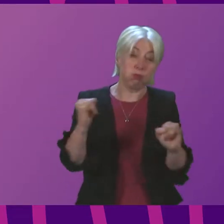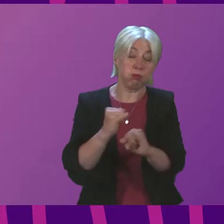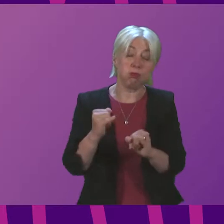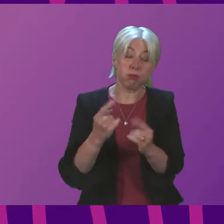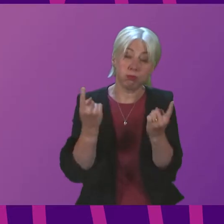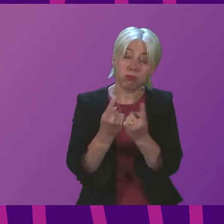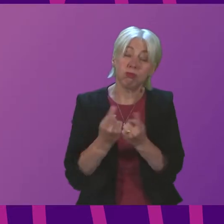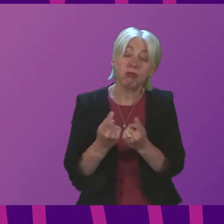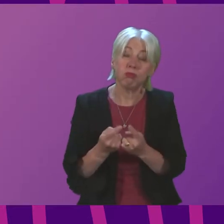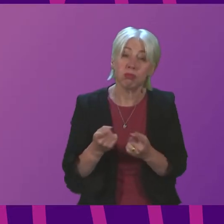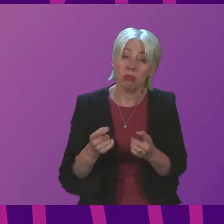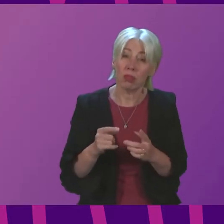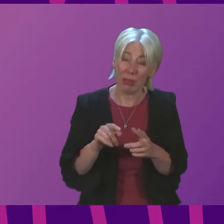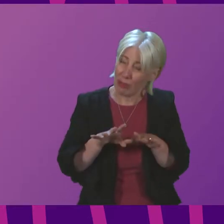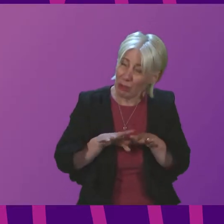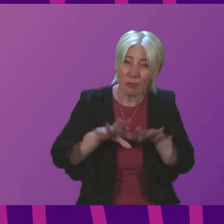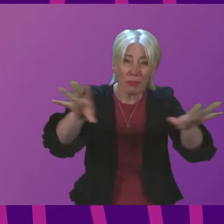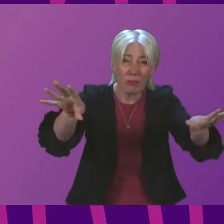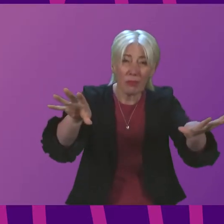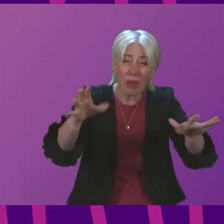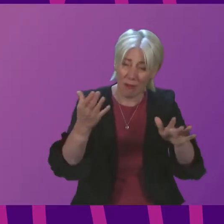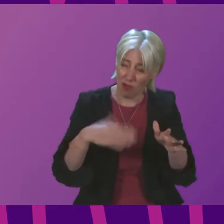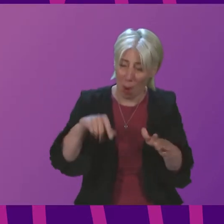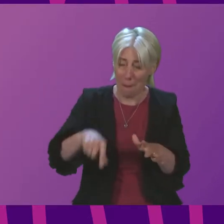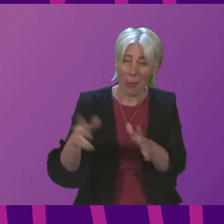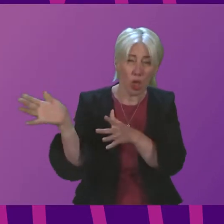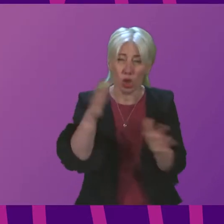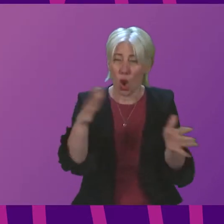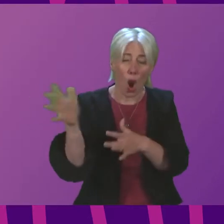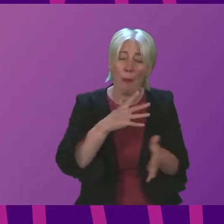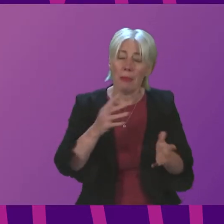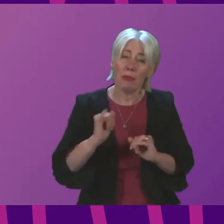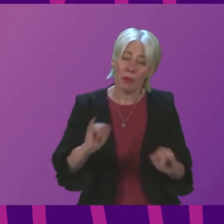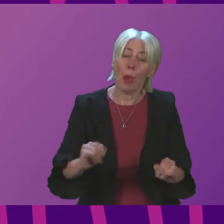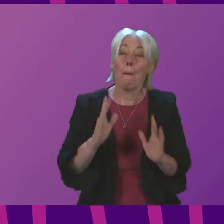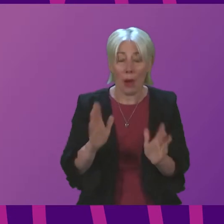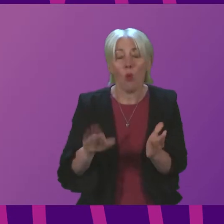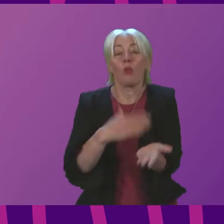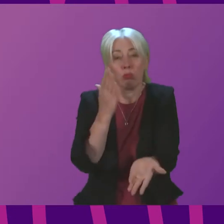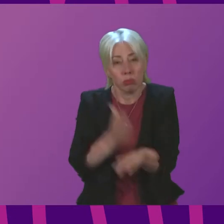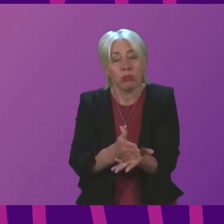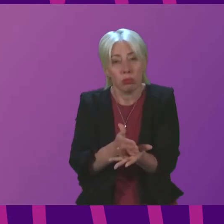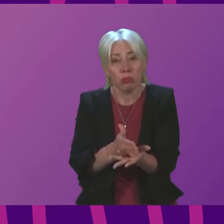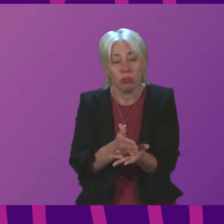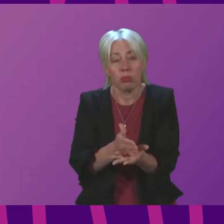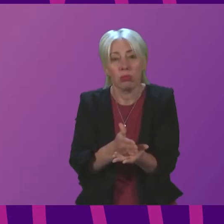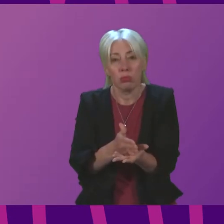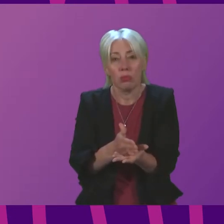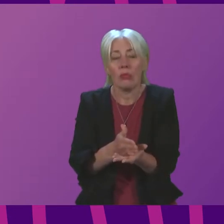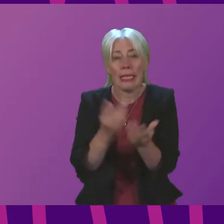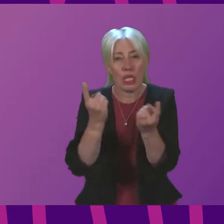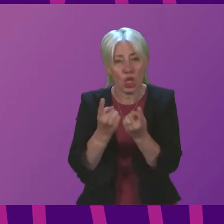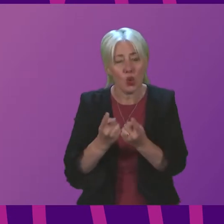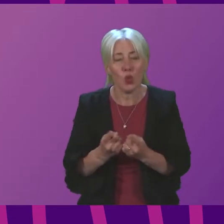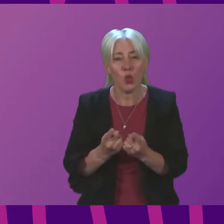widespread effects had arisen as a consequence but we will ensure that the issues